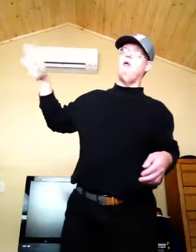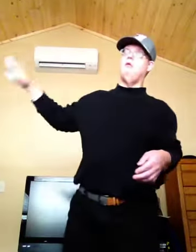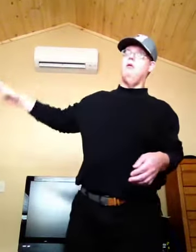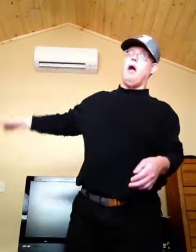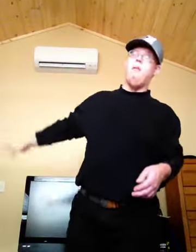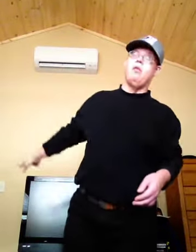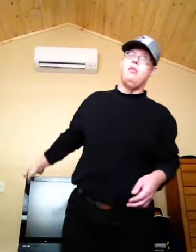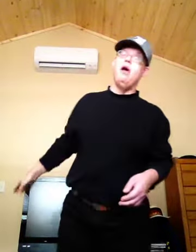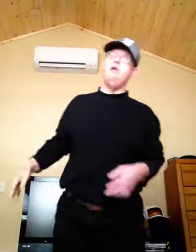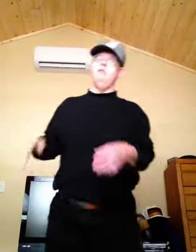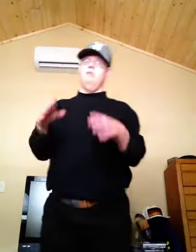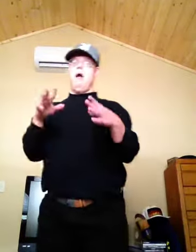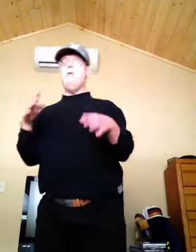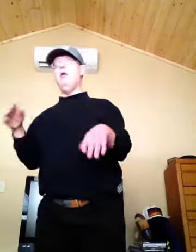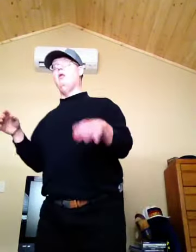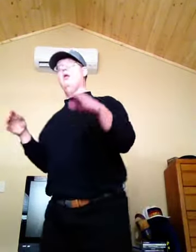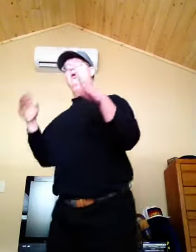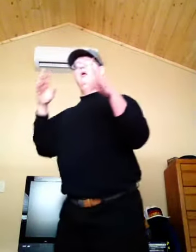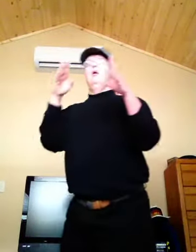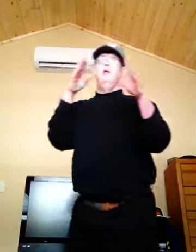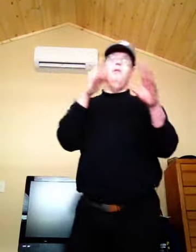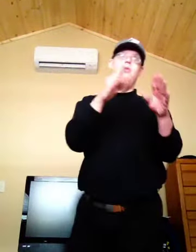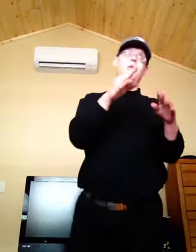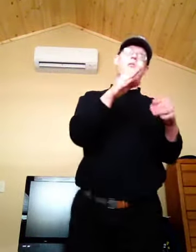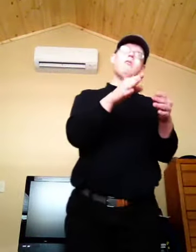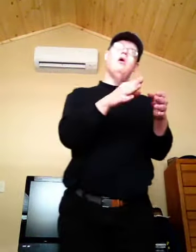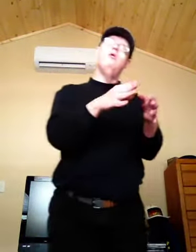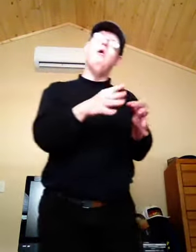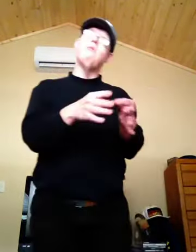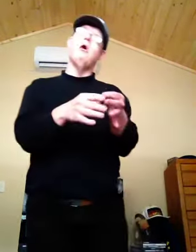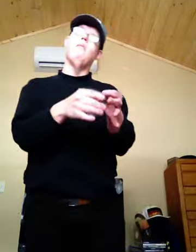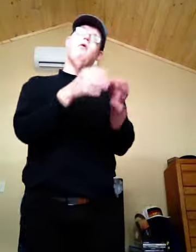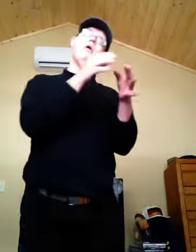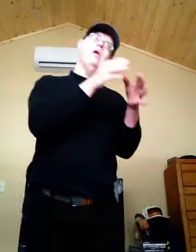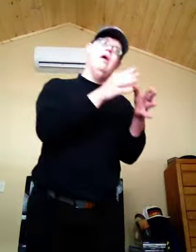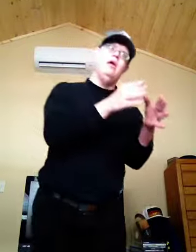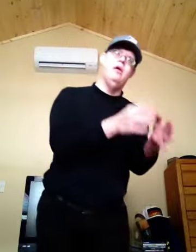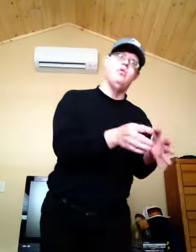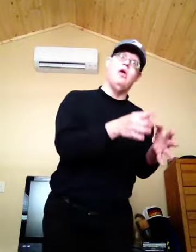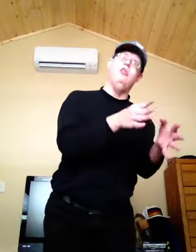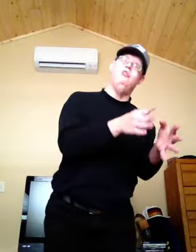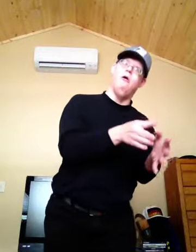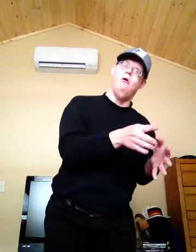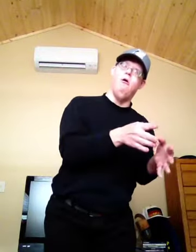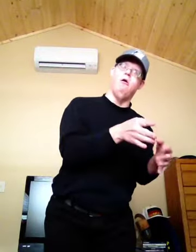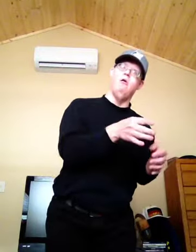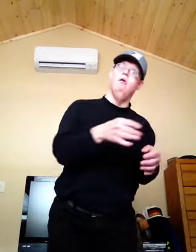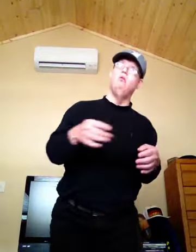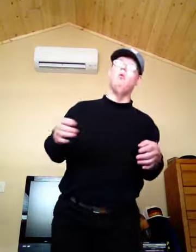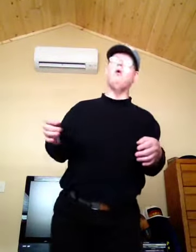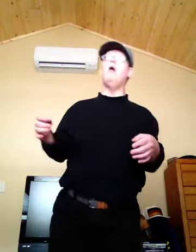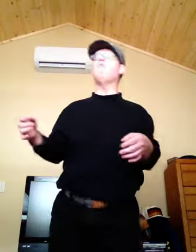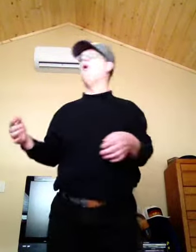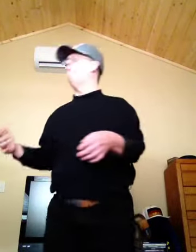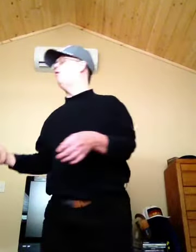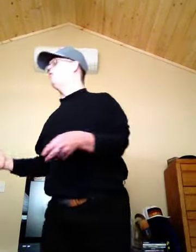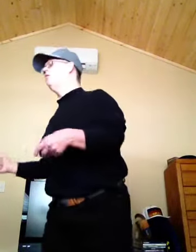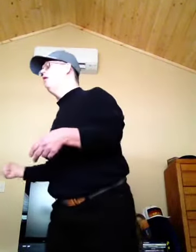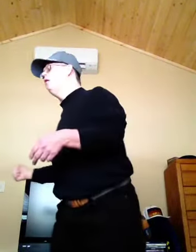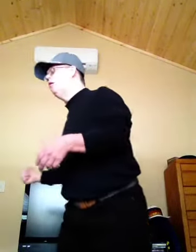I mean, it's not, I mean, the person in here I'm talking about is, is a dog. The one I'm talking about is in,